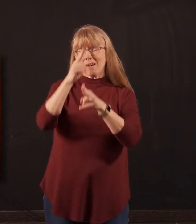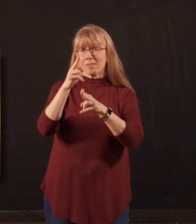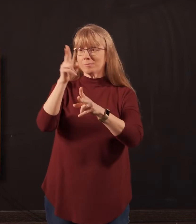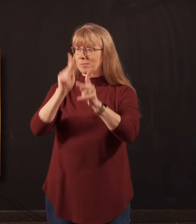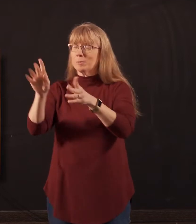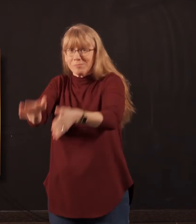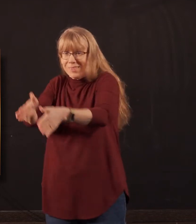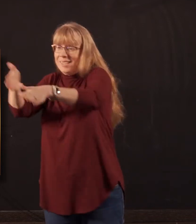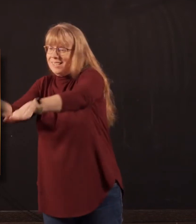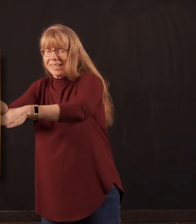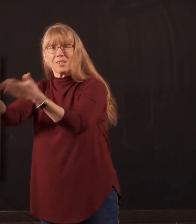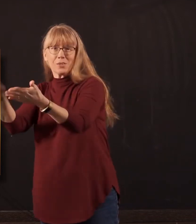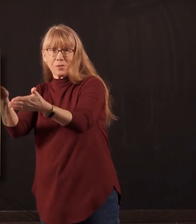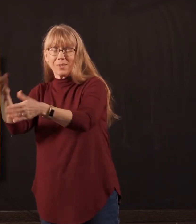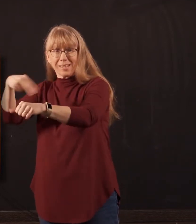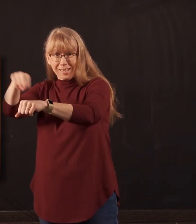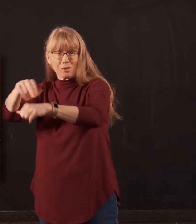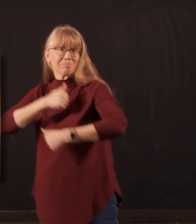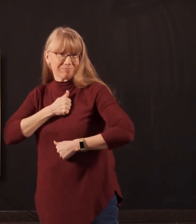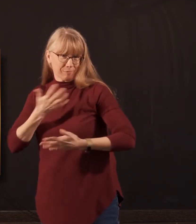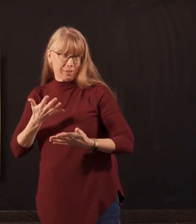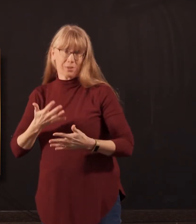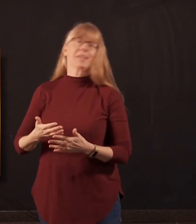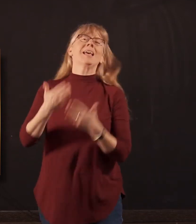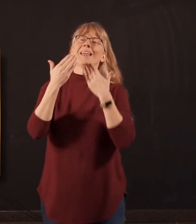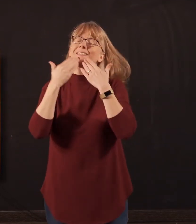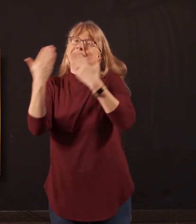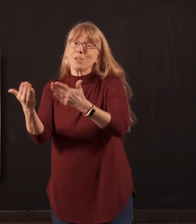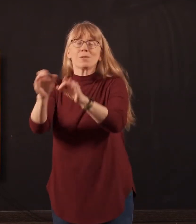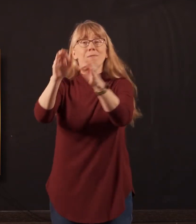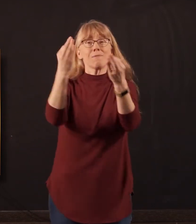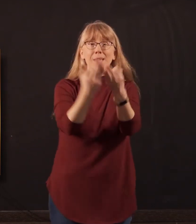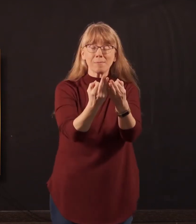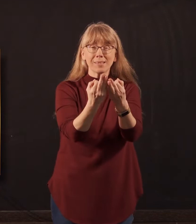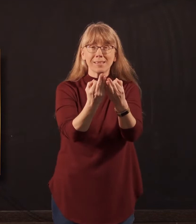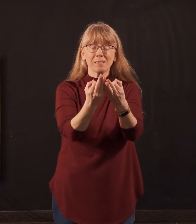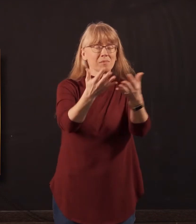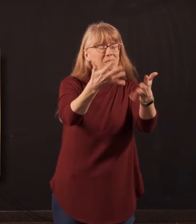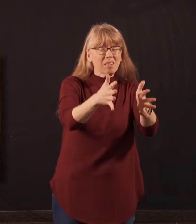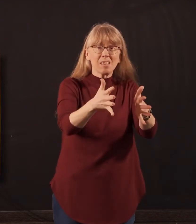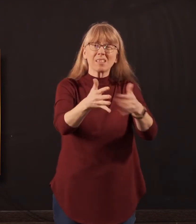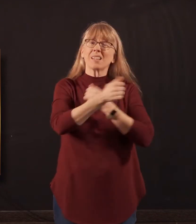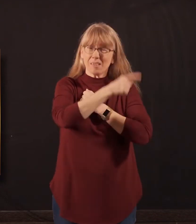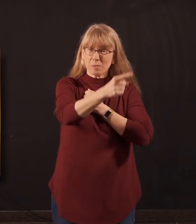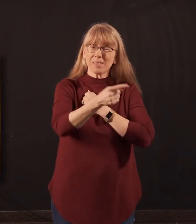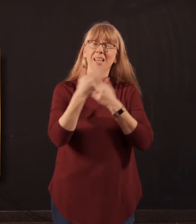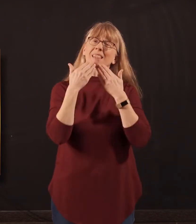in service to our nation. We want to say thank you to families who have lost those loved ones. Thank you for your service to our